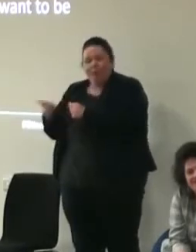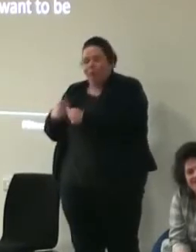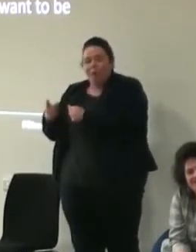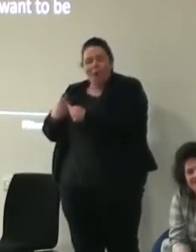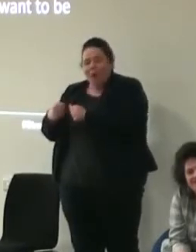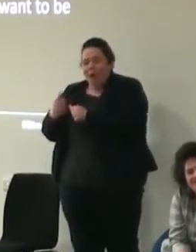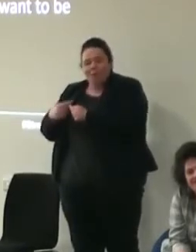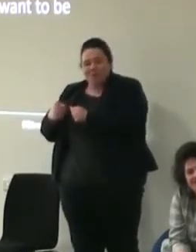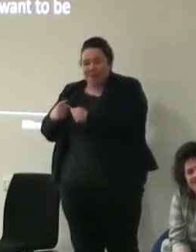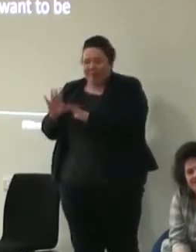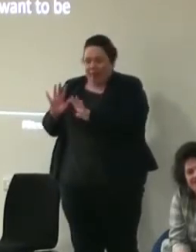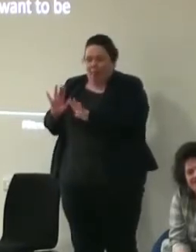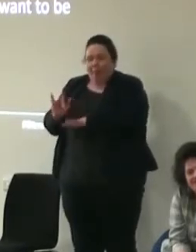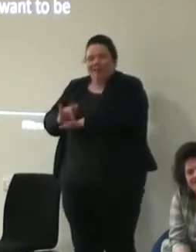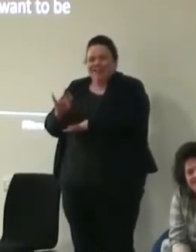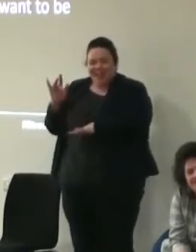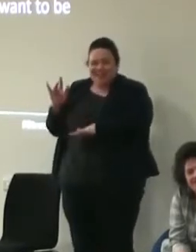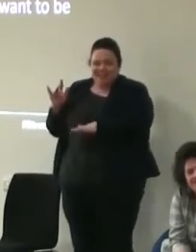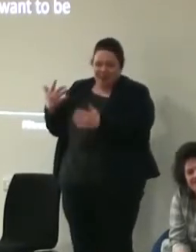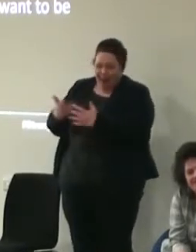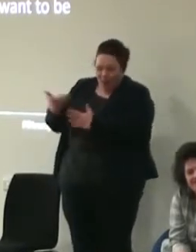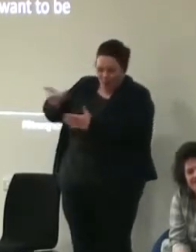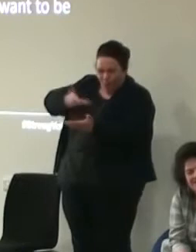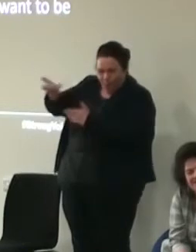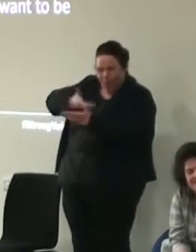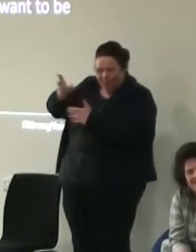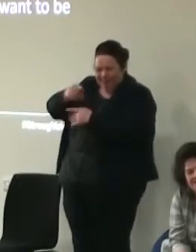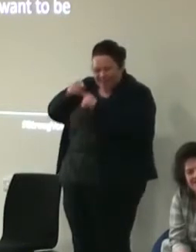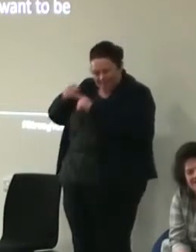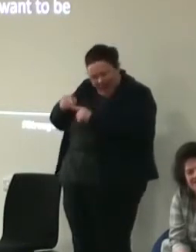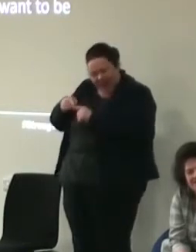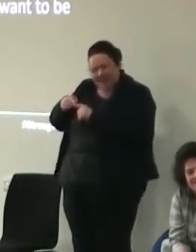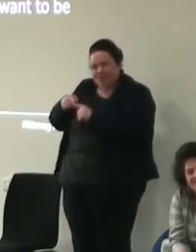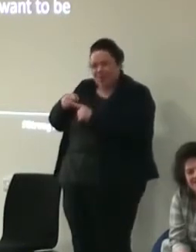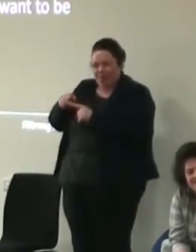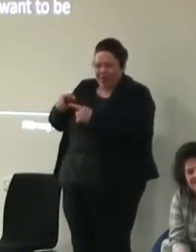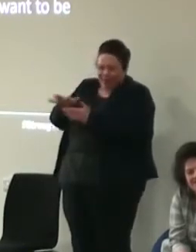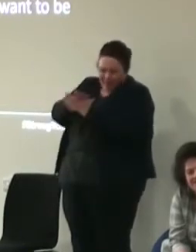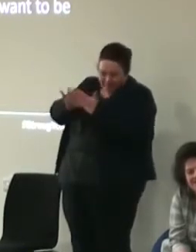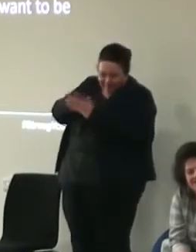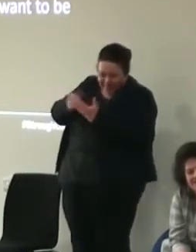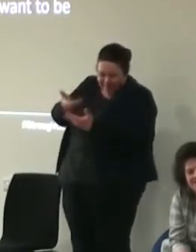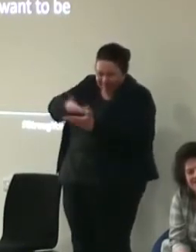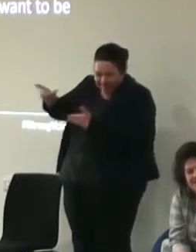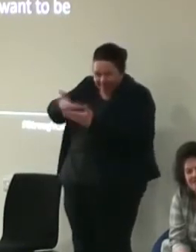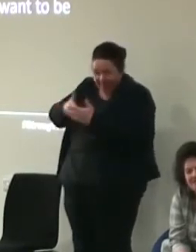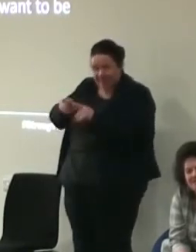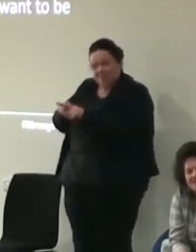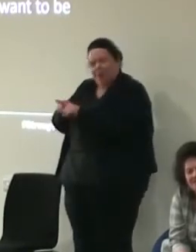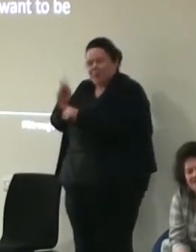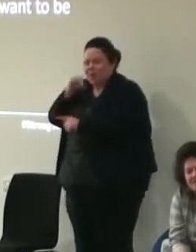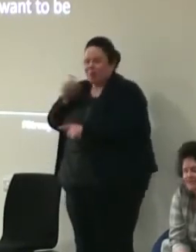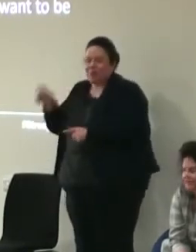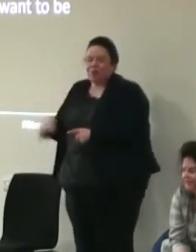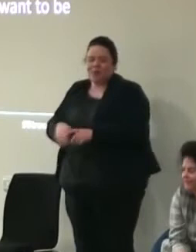be hypersensitive to how they're being addressed and it depends on the context as well as the young person I think have